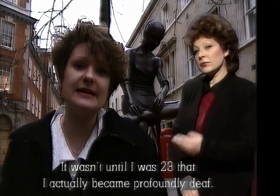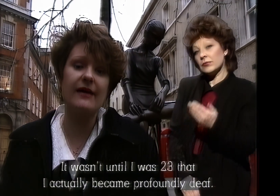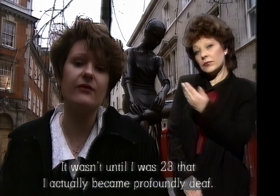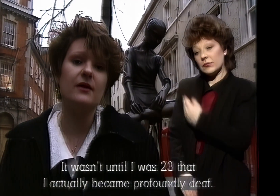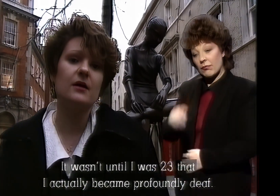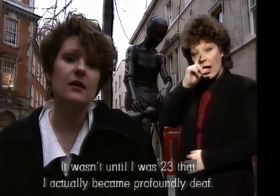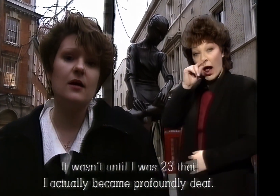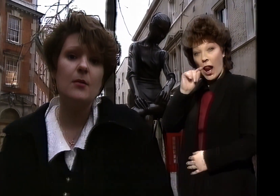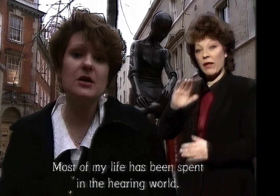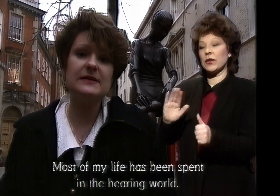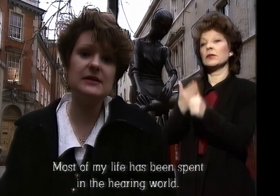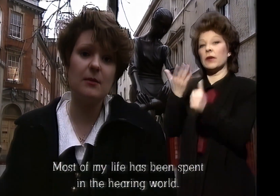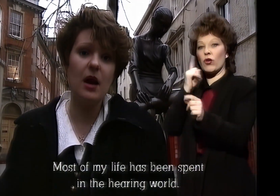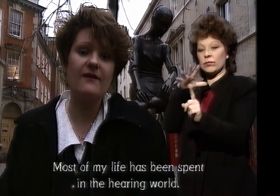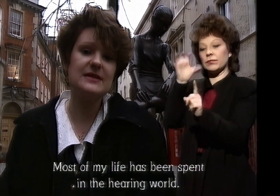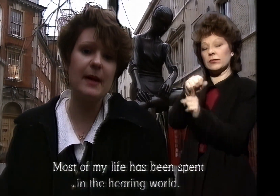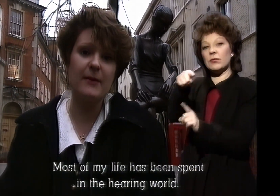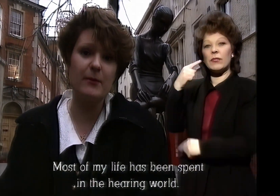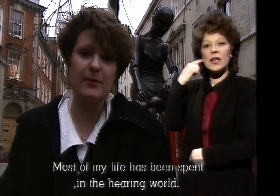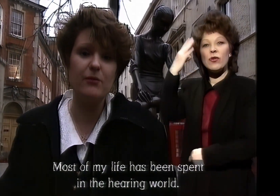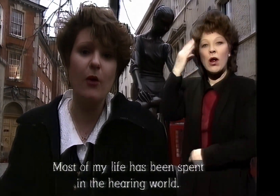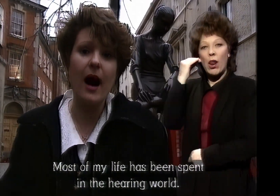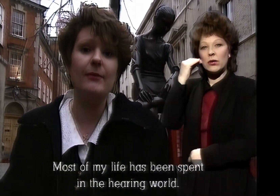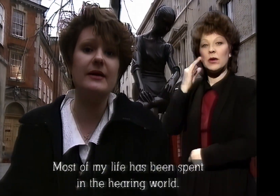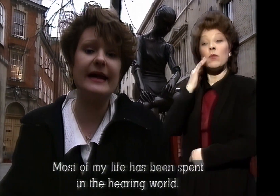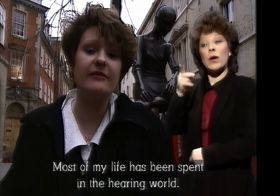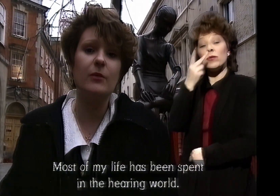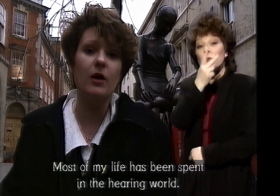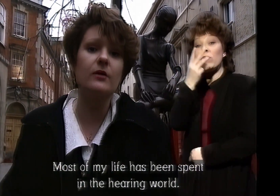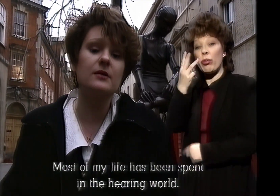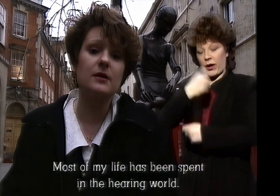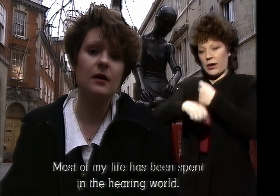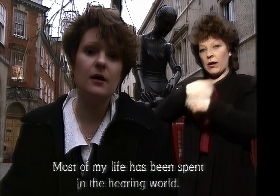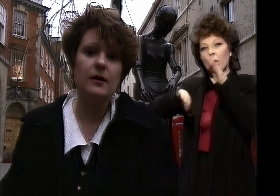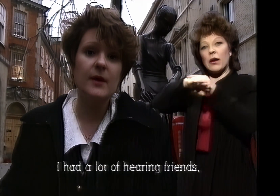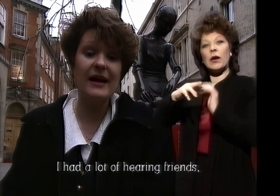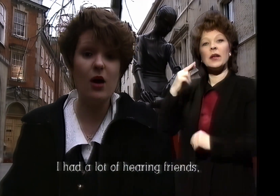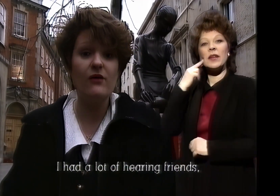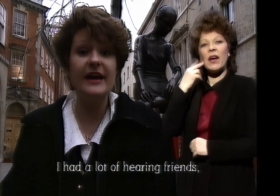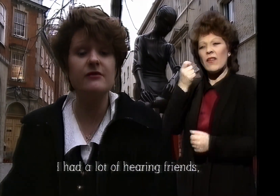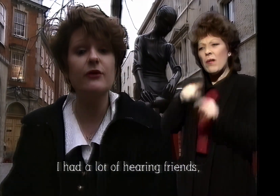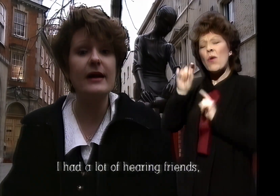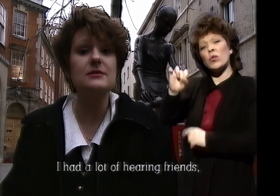deaf. Most of the time my life has been brought up in the hearing world. I had a lot of hearing friends,